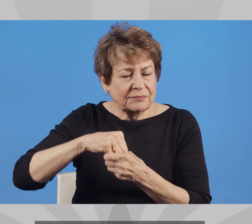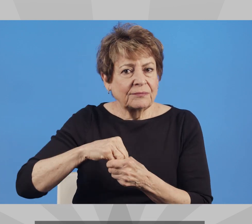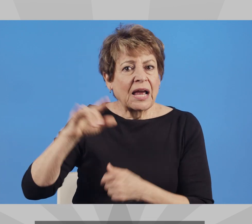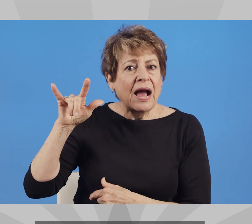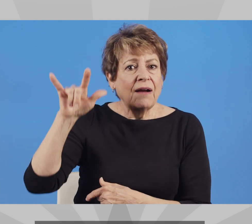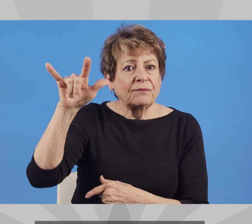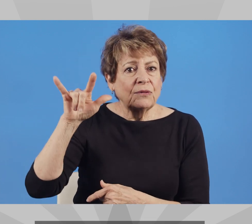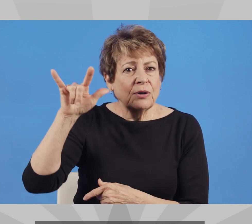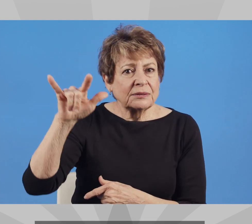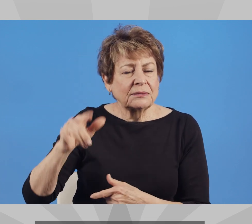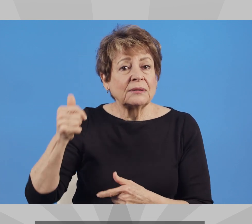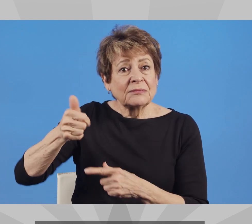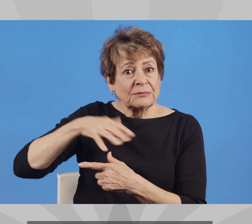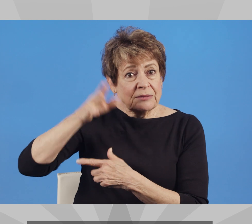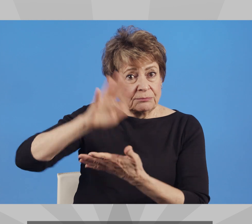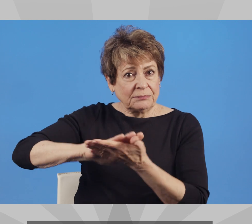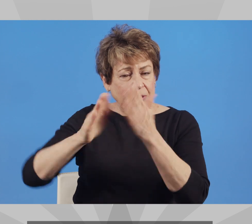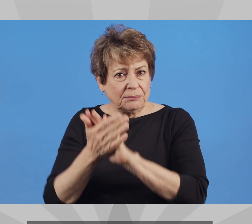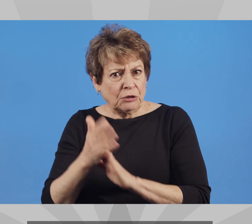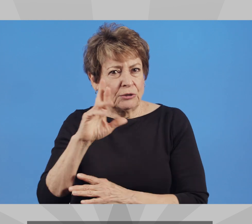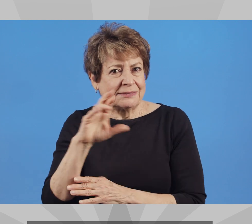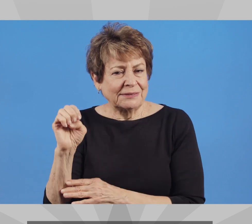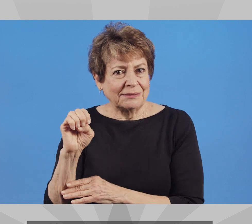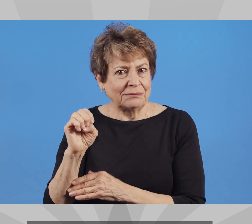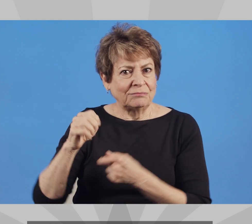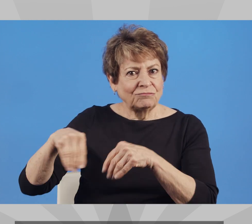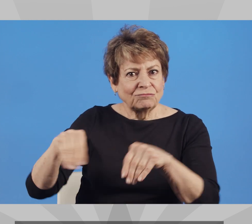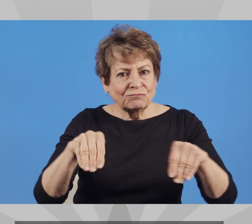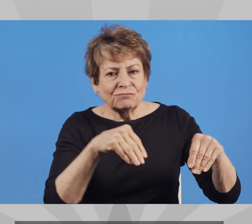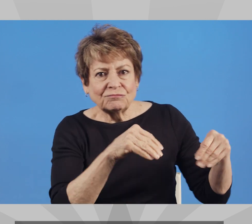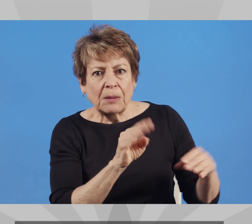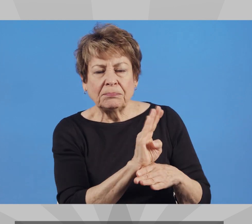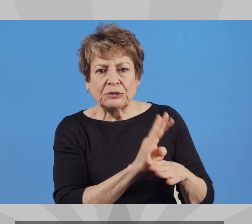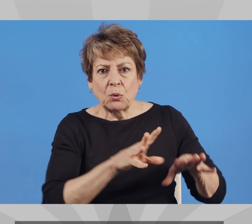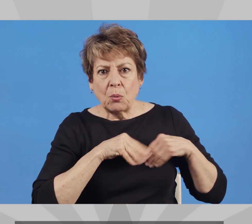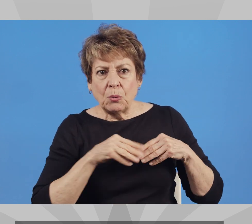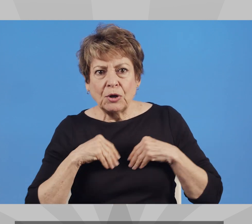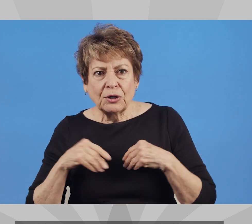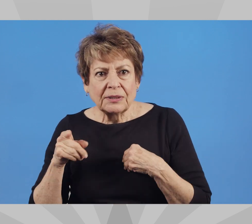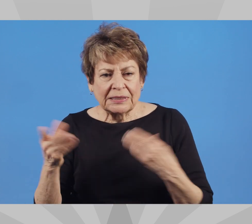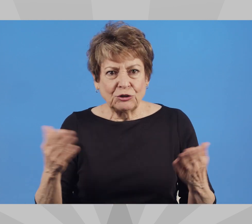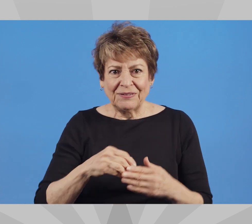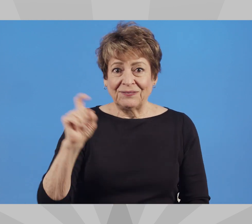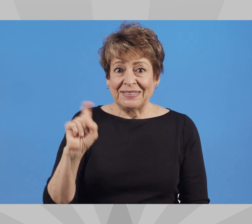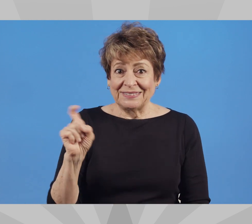My father was in the Air Force and became a real estate broker and business owner here in Phoenix.